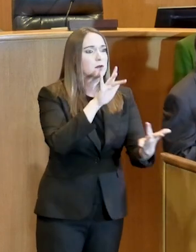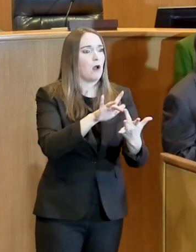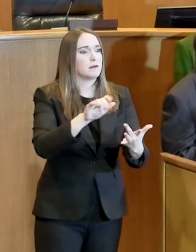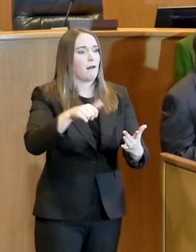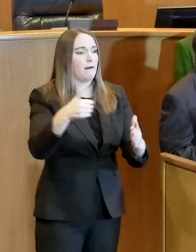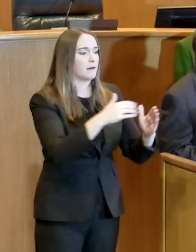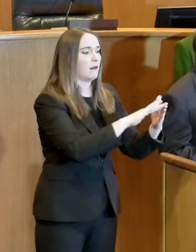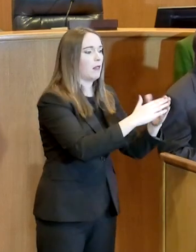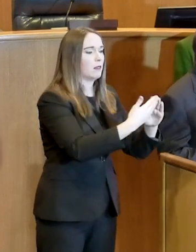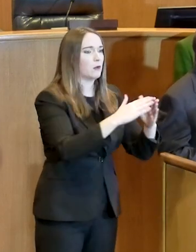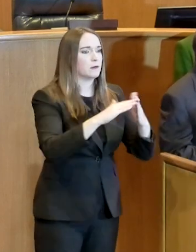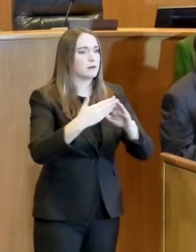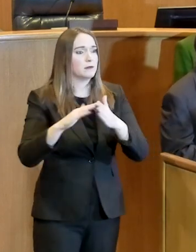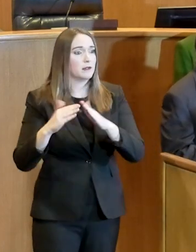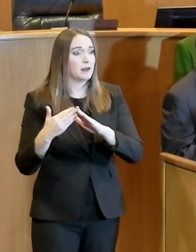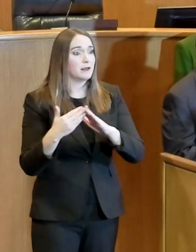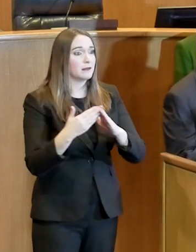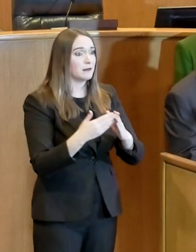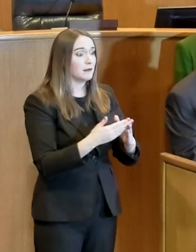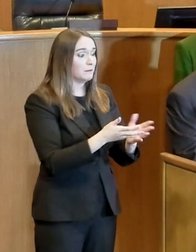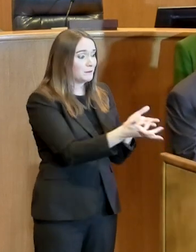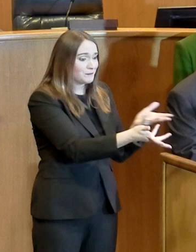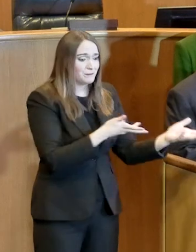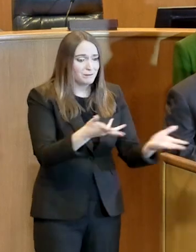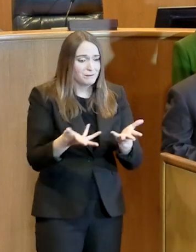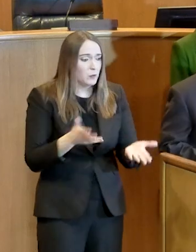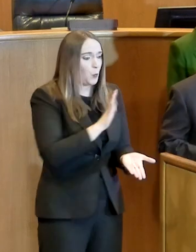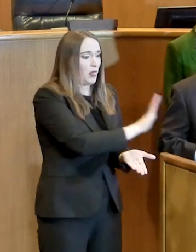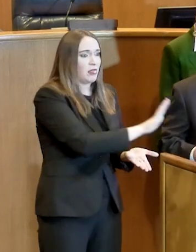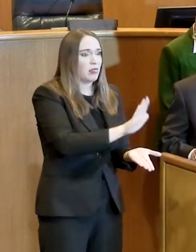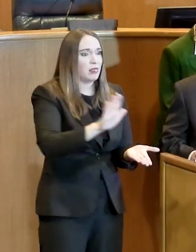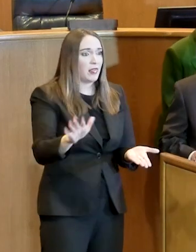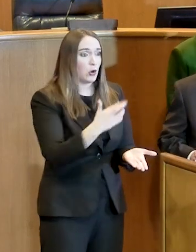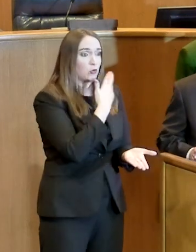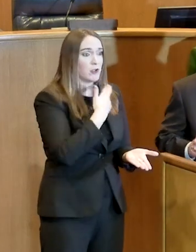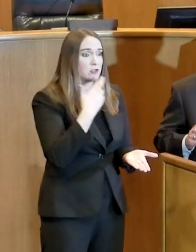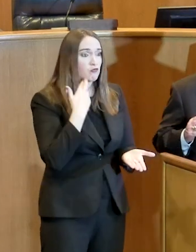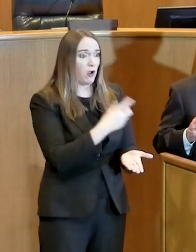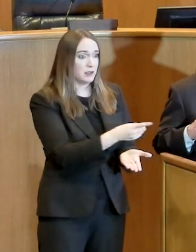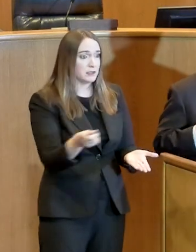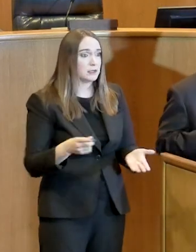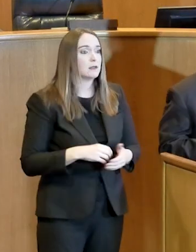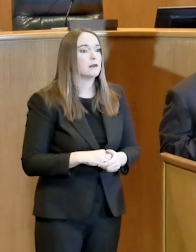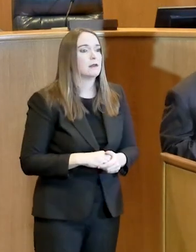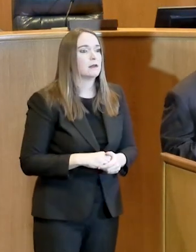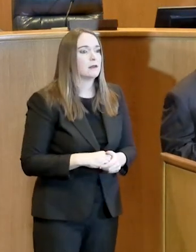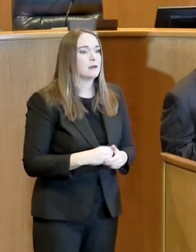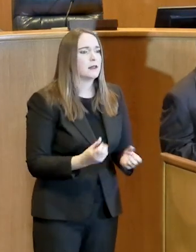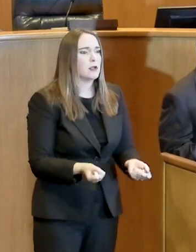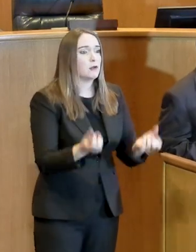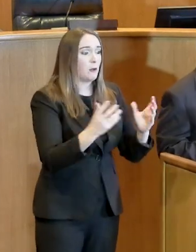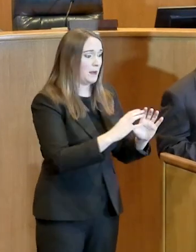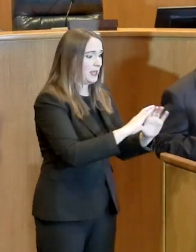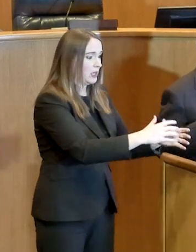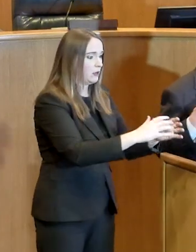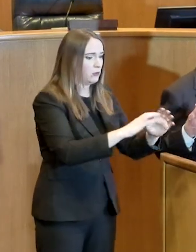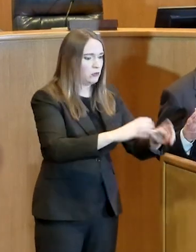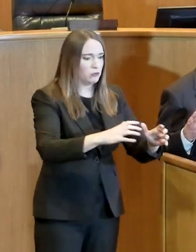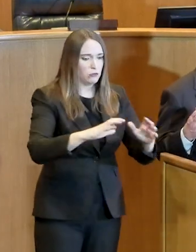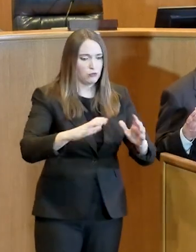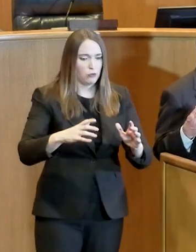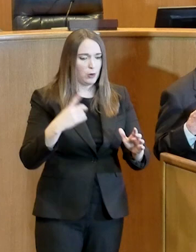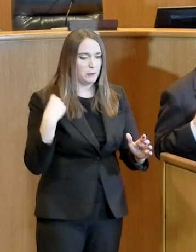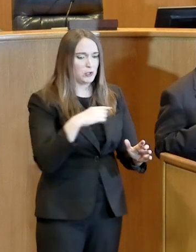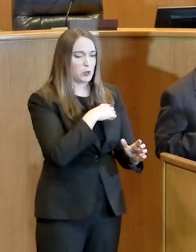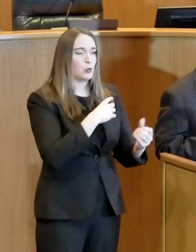restaurants a chance. Also, one of the things that is we've talked with the various groups that we're trying to encourage them to do is